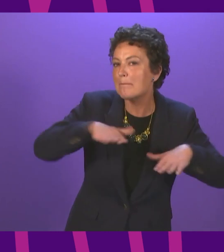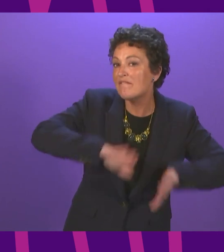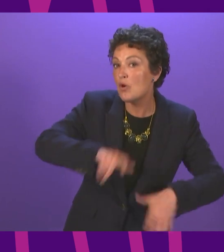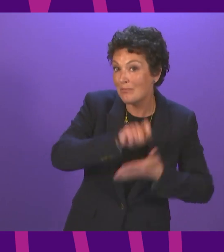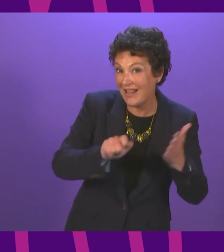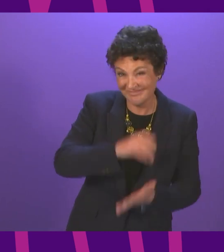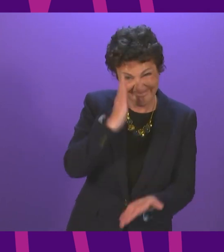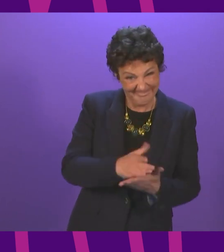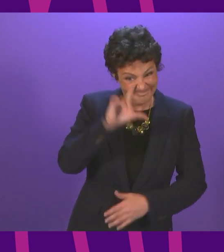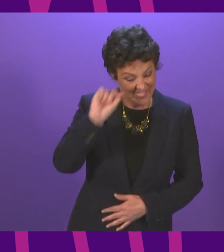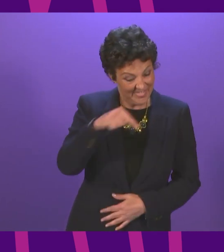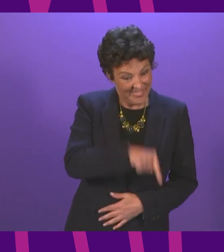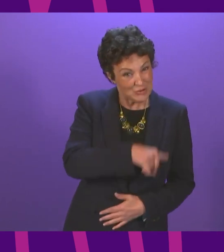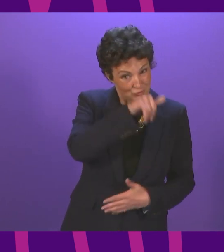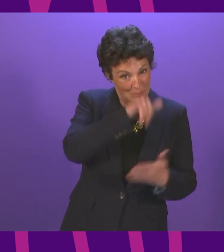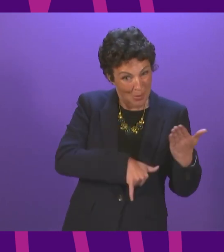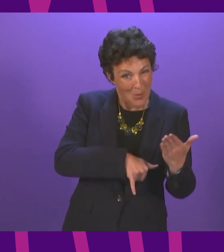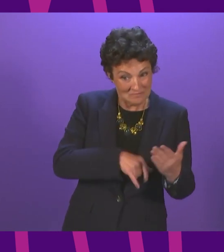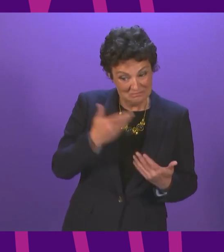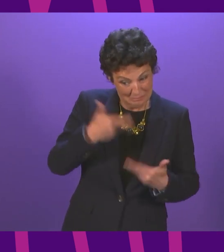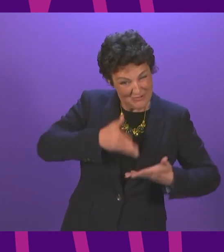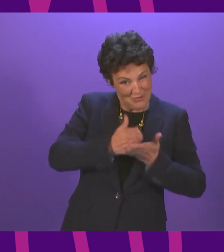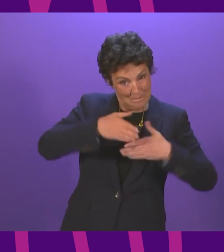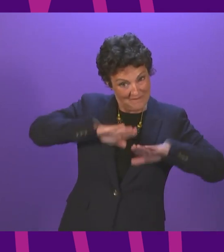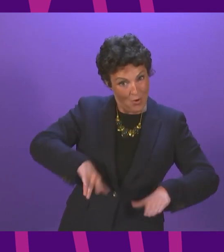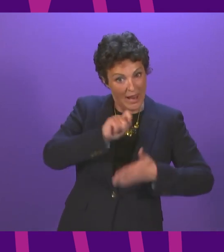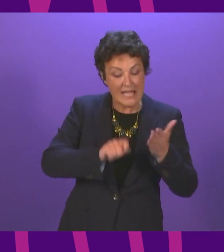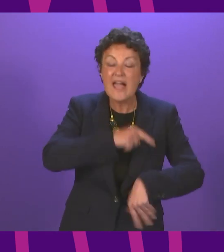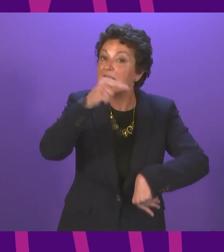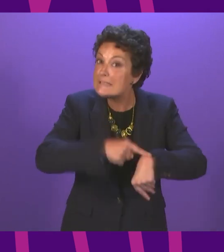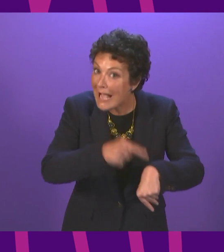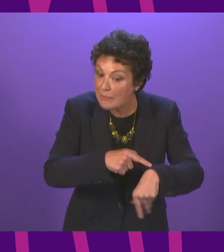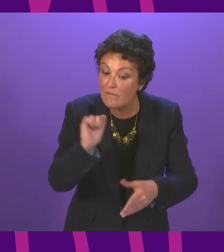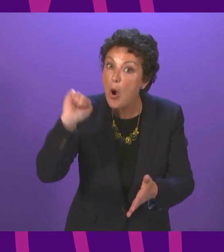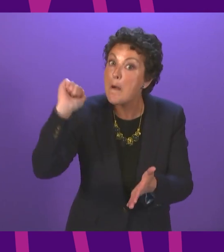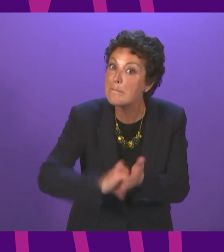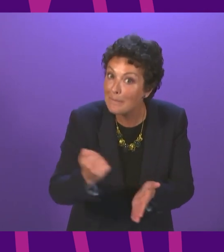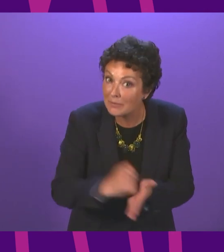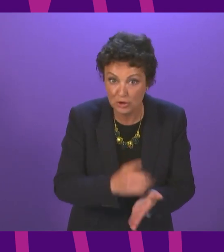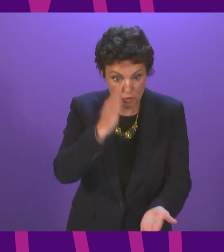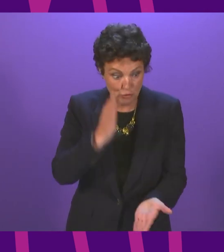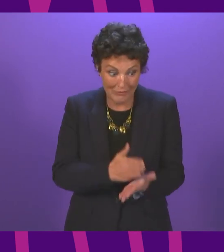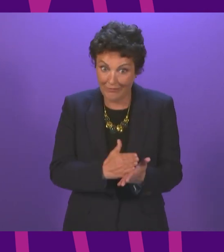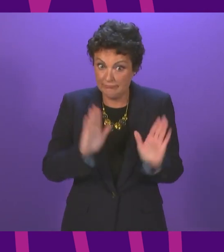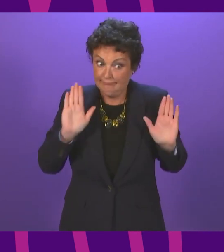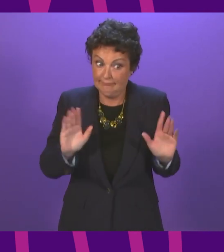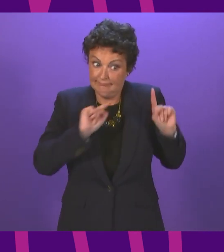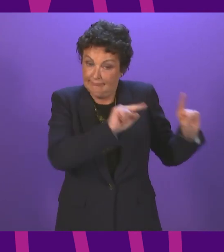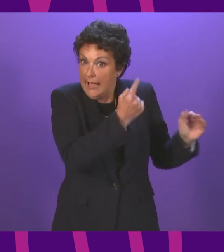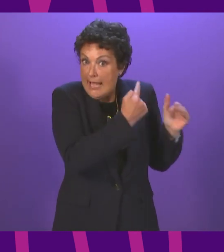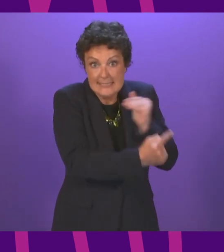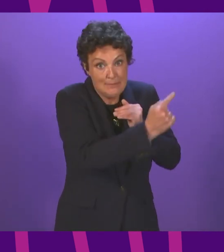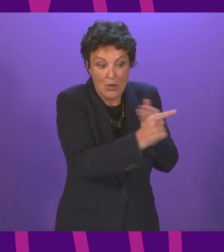but this was canvassed fairly extensively before the election. The timing of the publication of the OECD report was entirely a matter for the